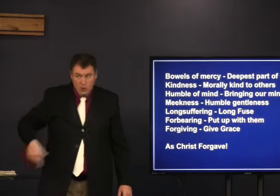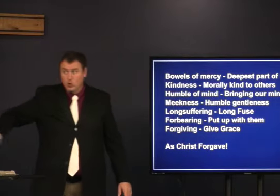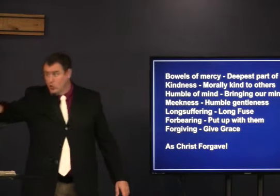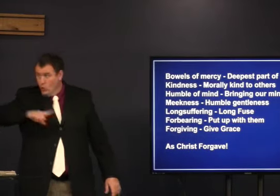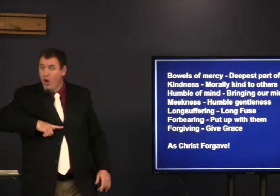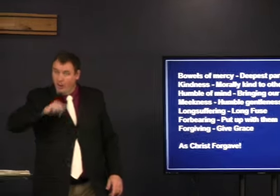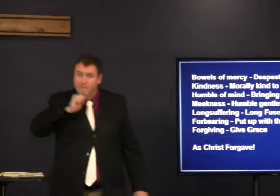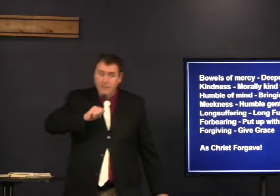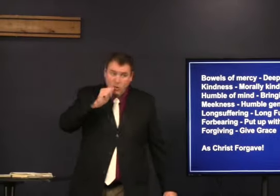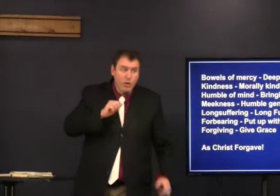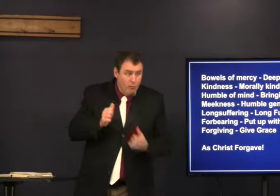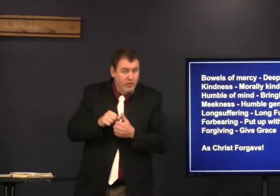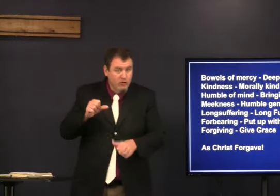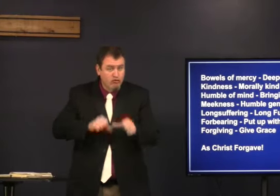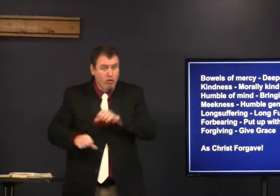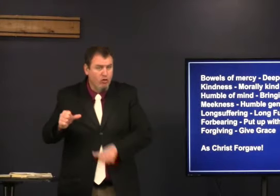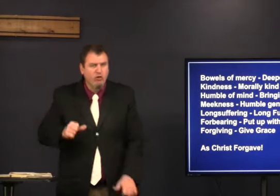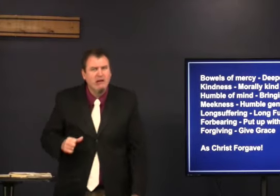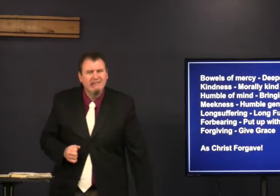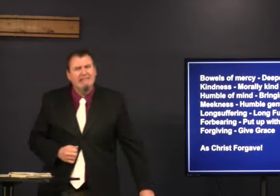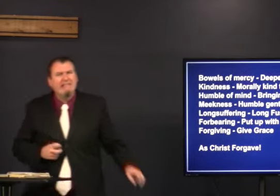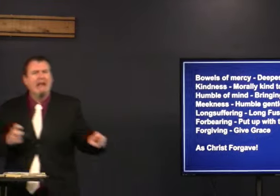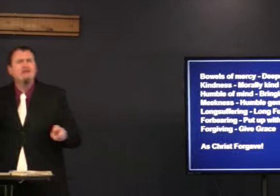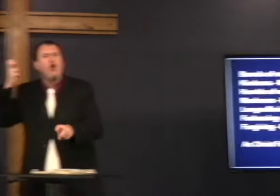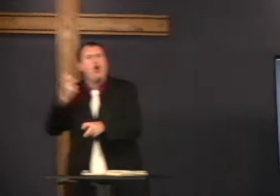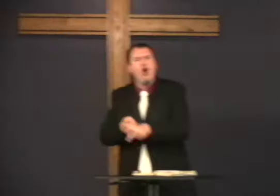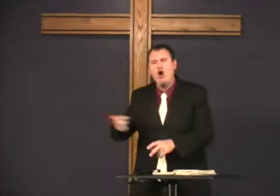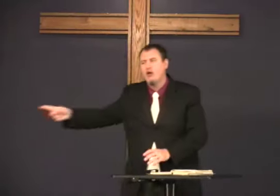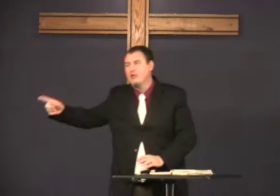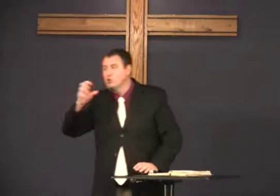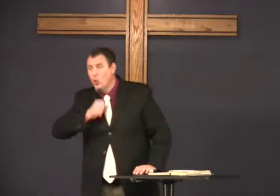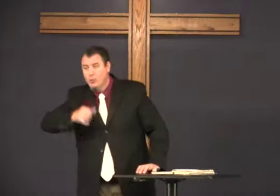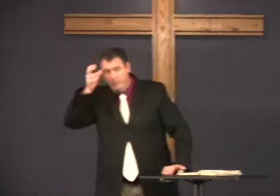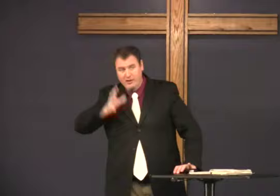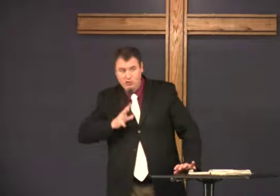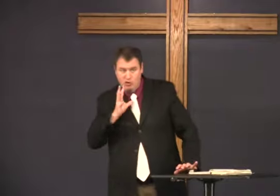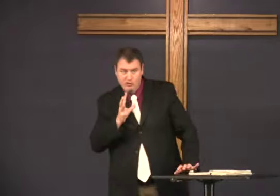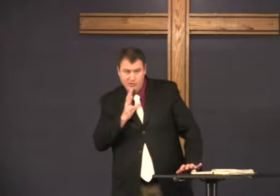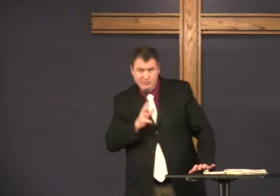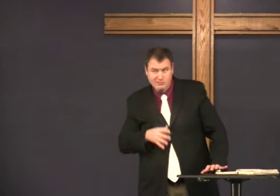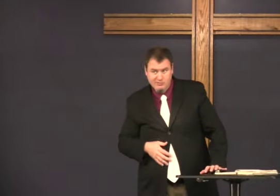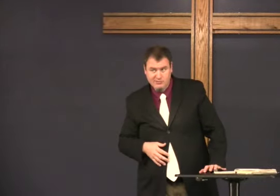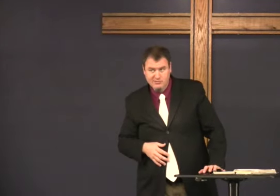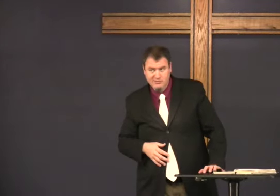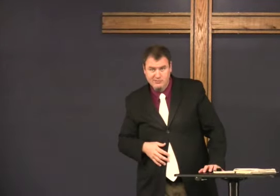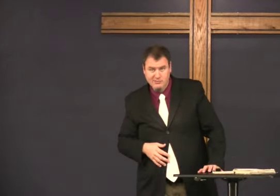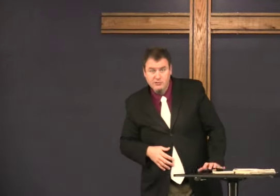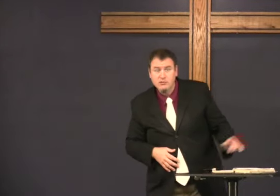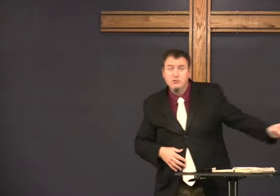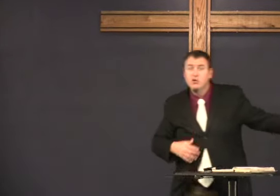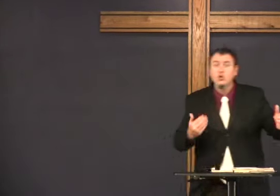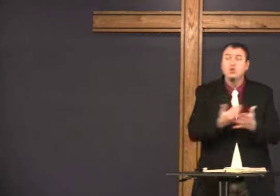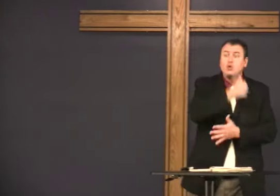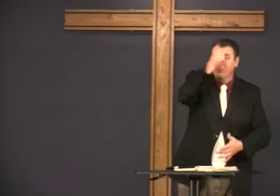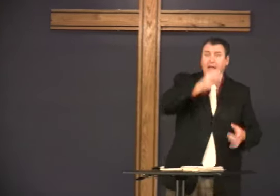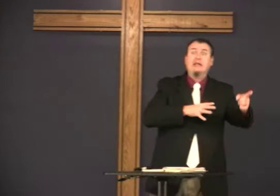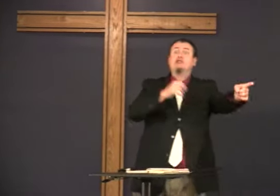forbearing putting up with them put up with each other well this is hard for the old man that's the old man talking